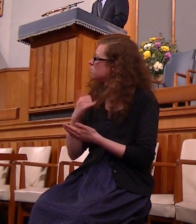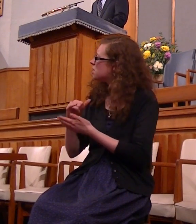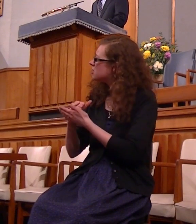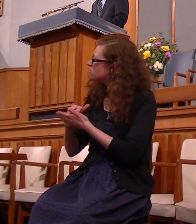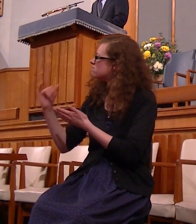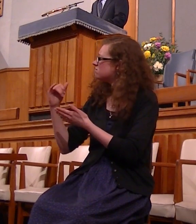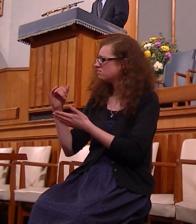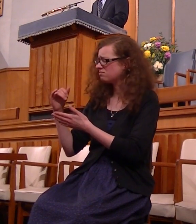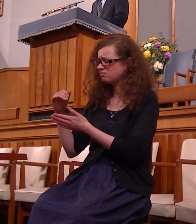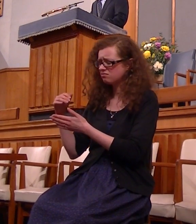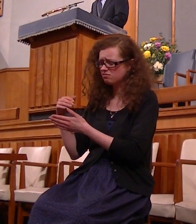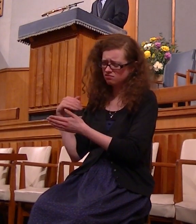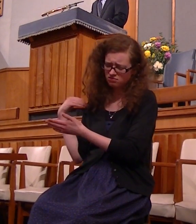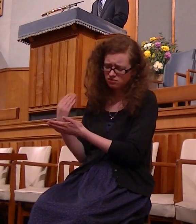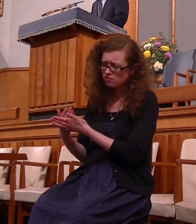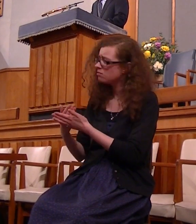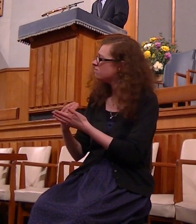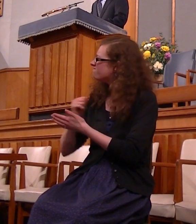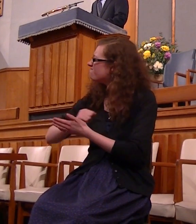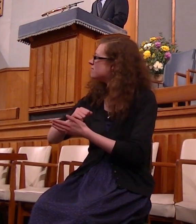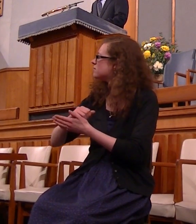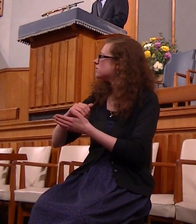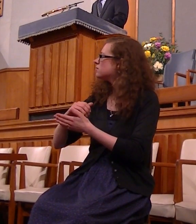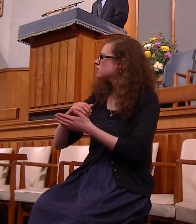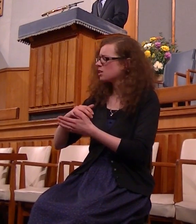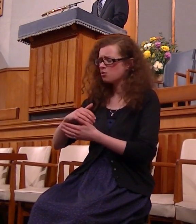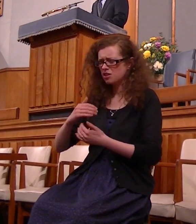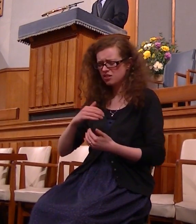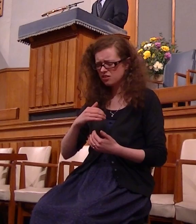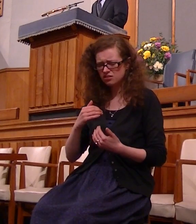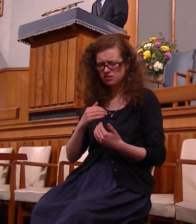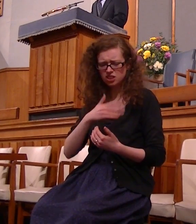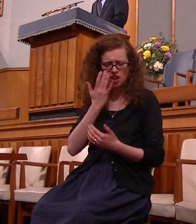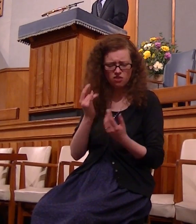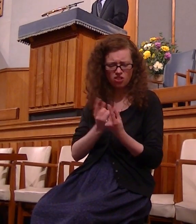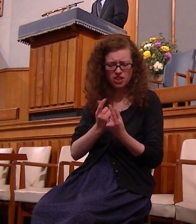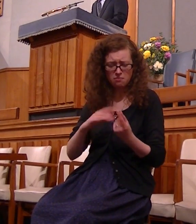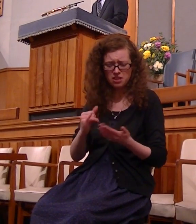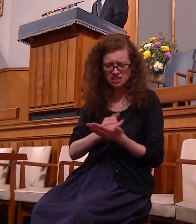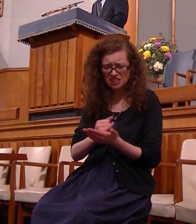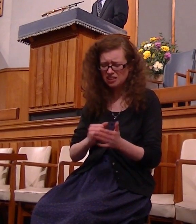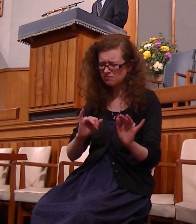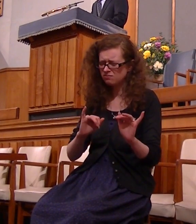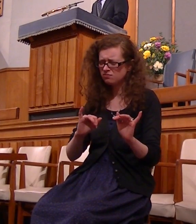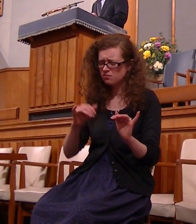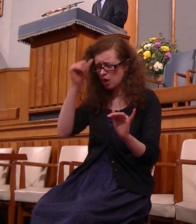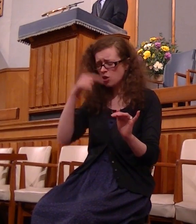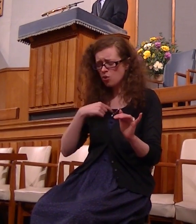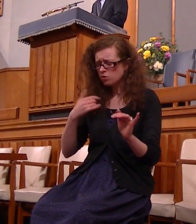against thee I have spoken I've done unspeakable things I know it I am ashamed